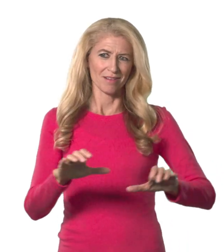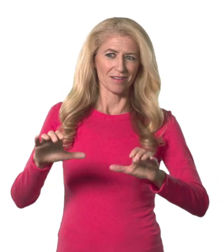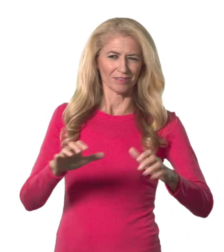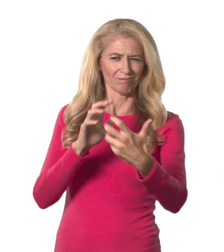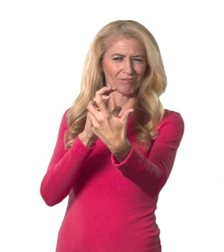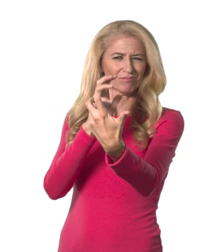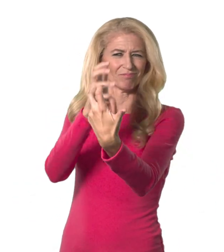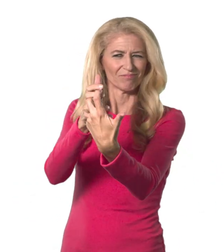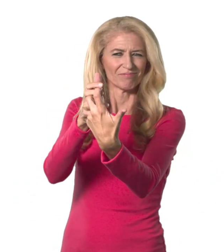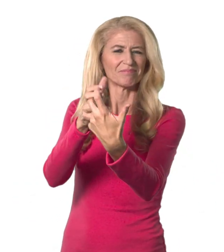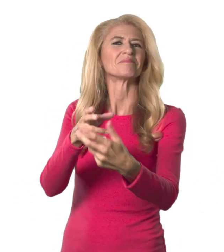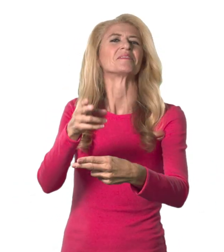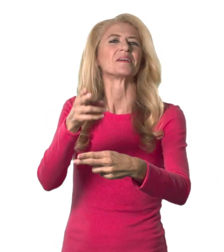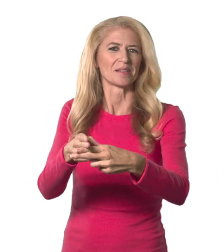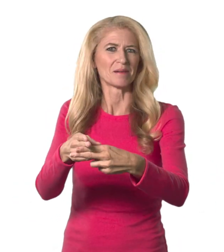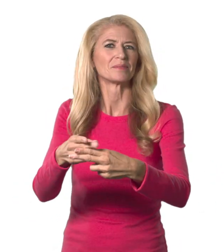attribute that is related to the person.